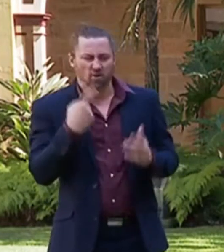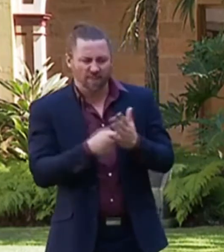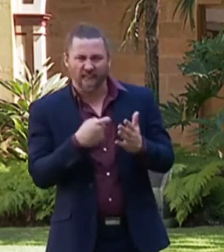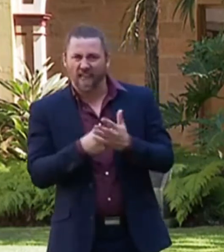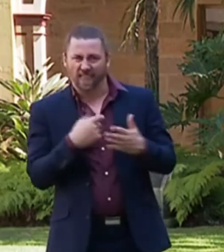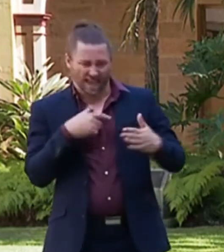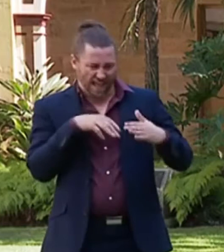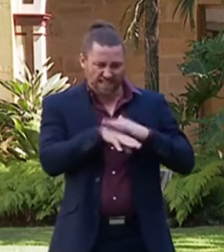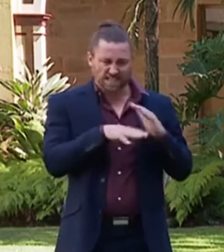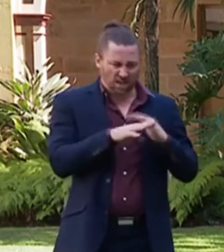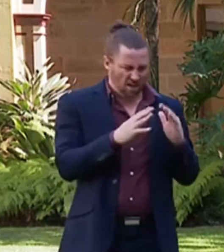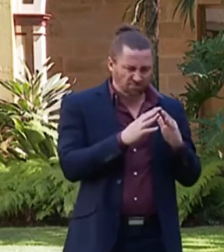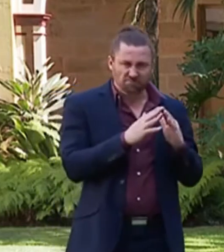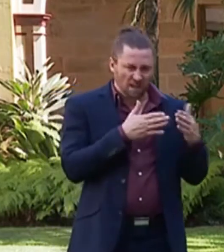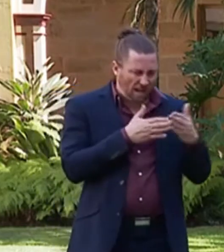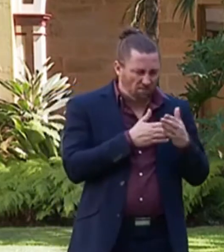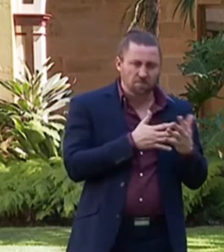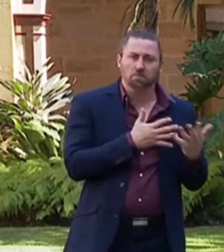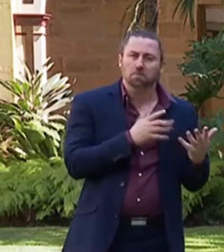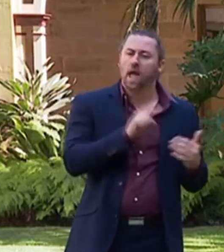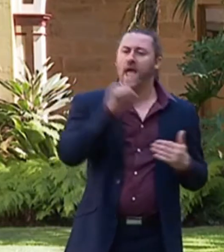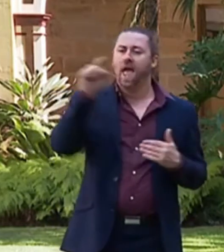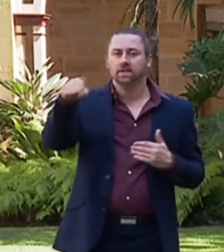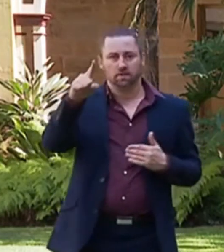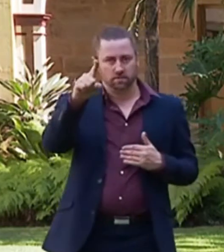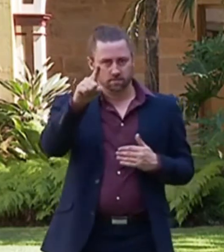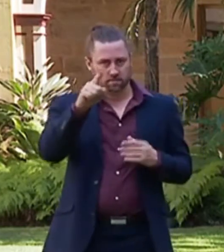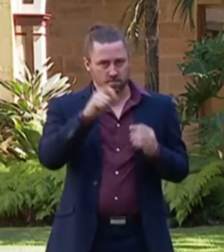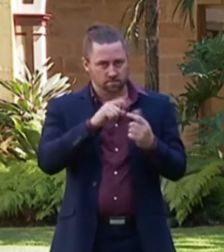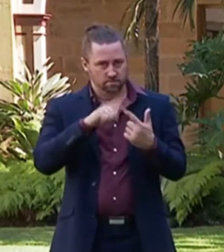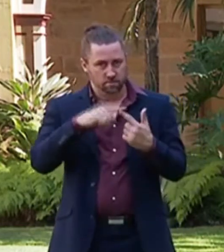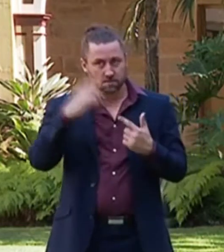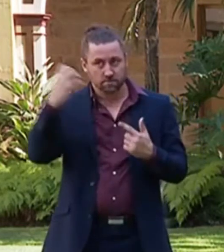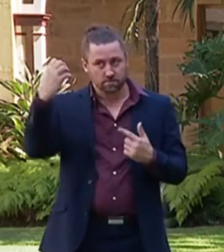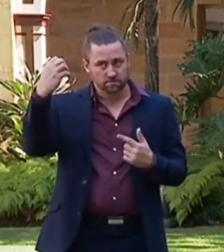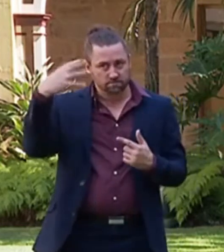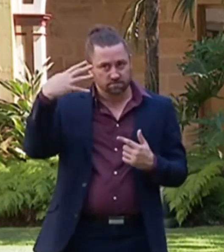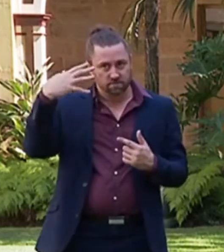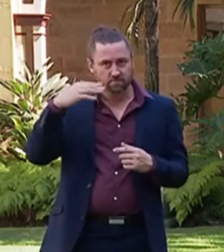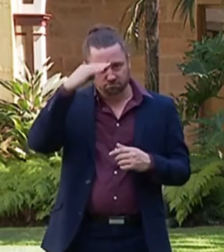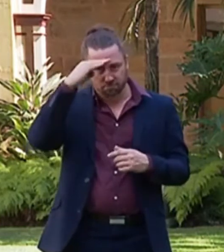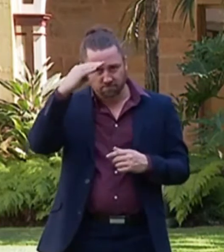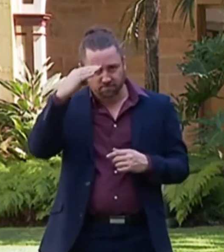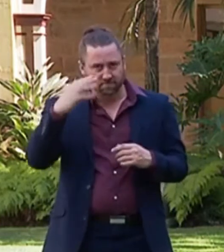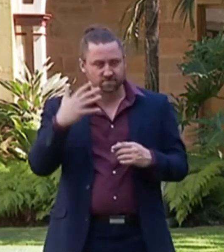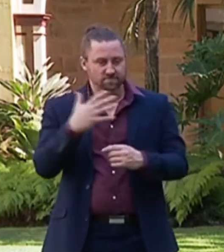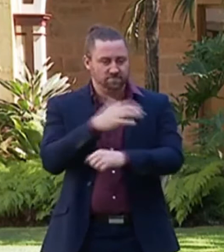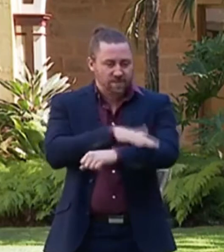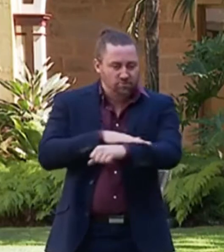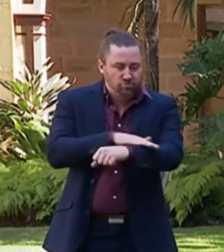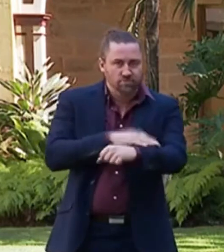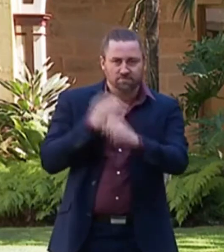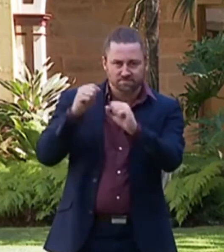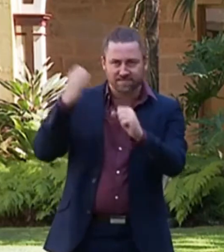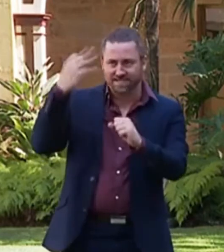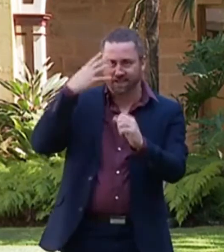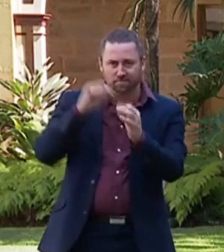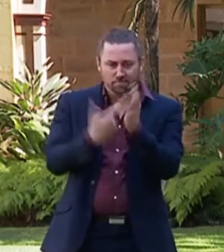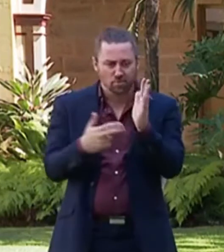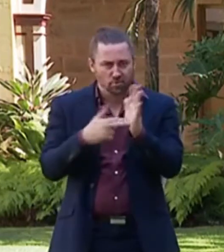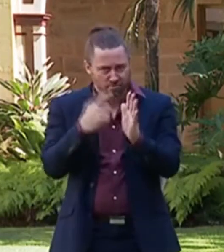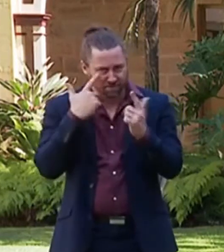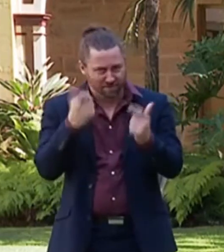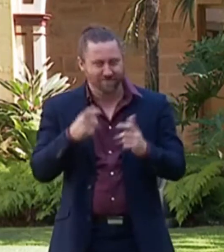function outdoors. Sun safe, of course, but do that as we go forward and I think that'll really keep people